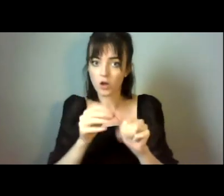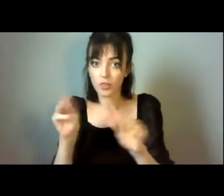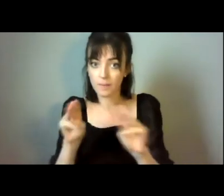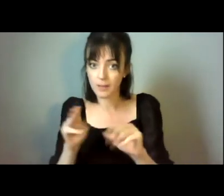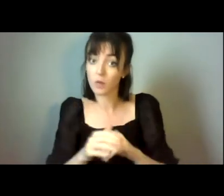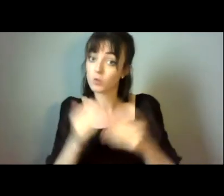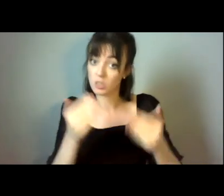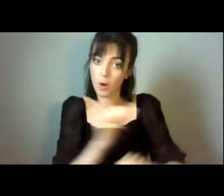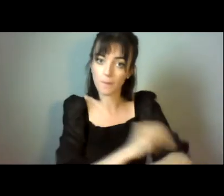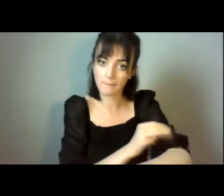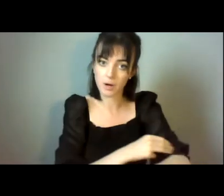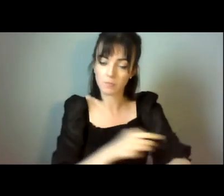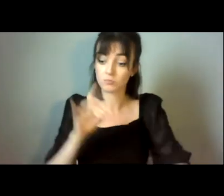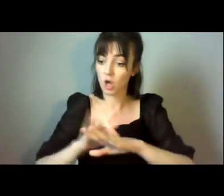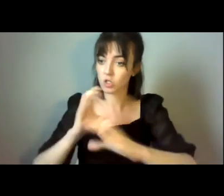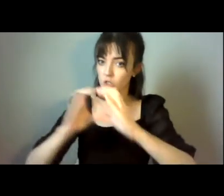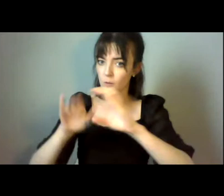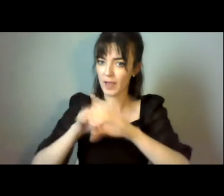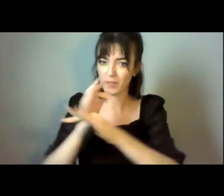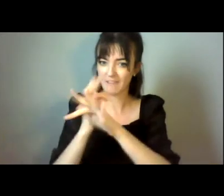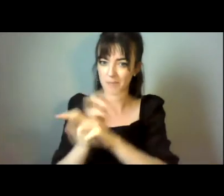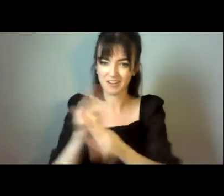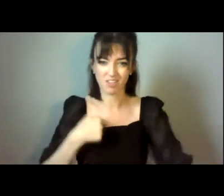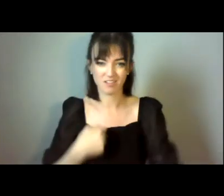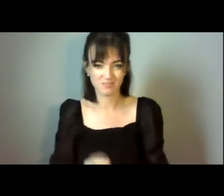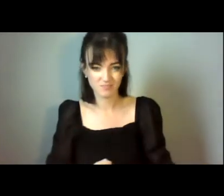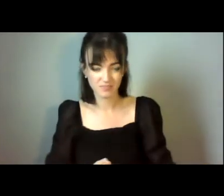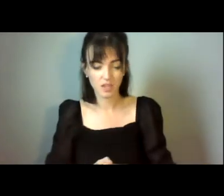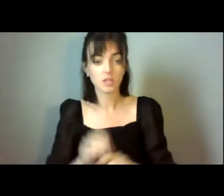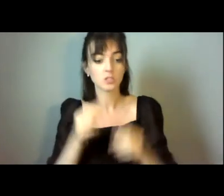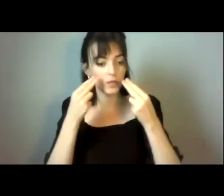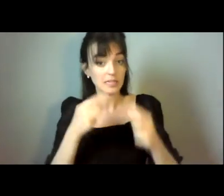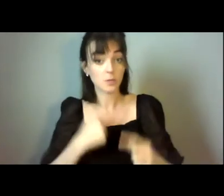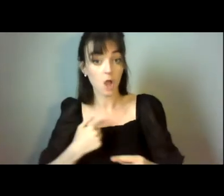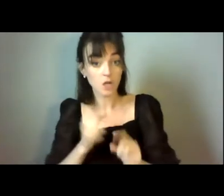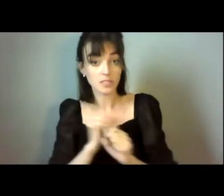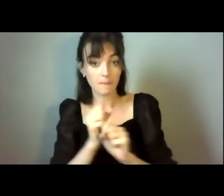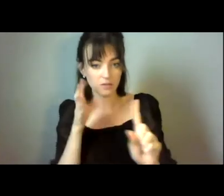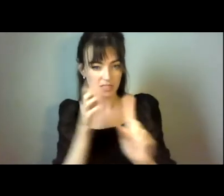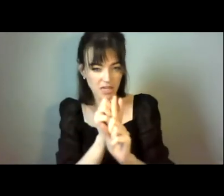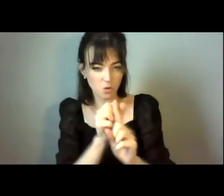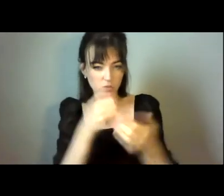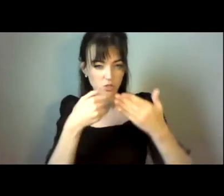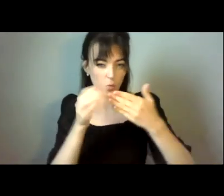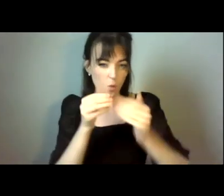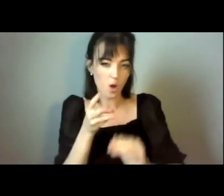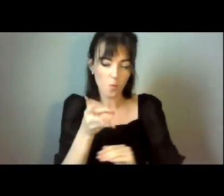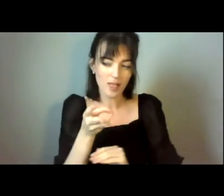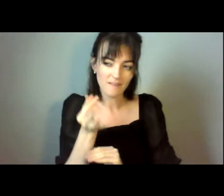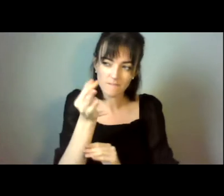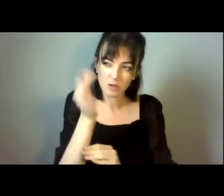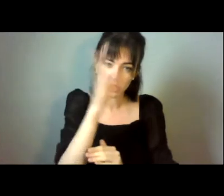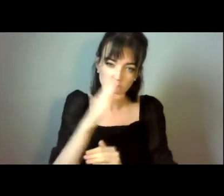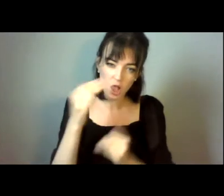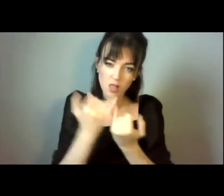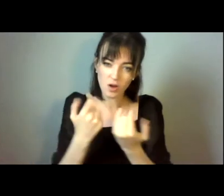the news of our diagnosis, our prognosis, and meaning this has, and the meaning this has for current and future our